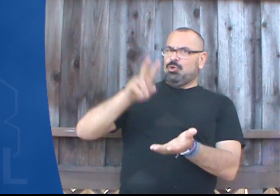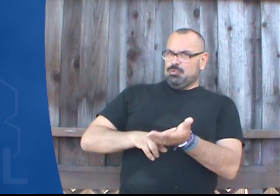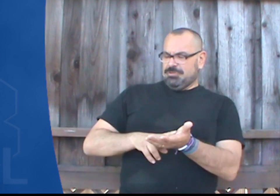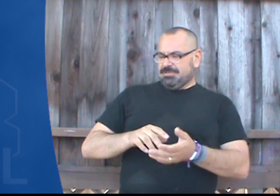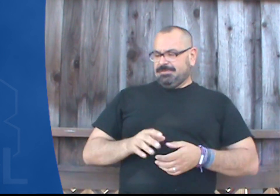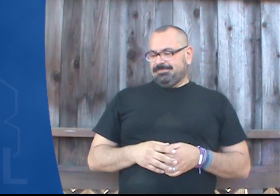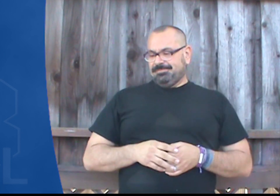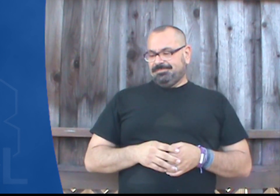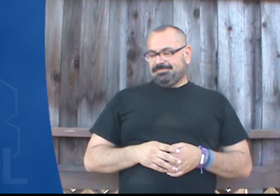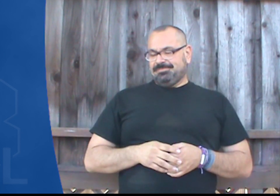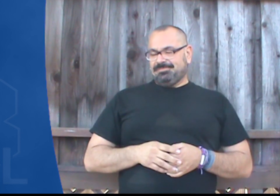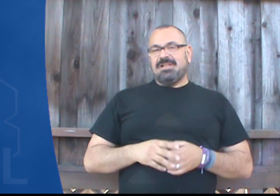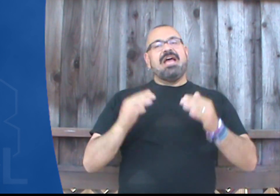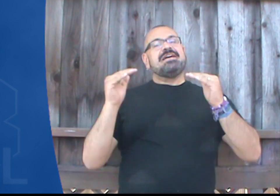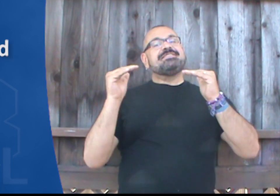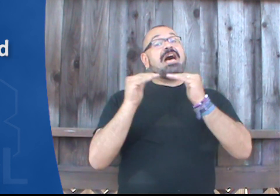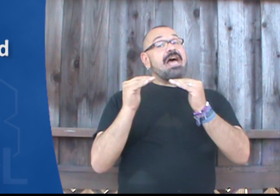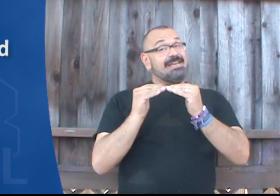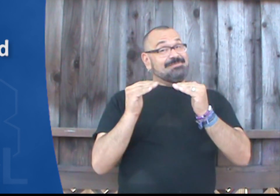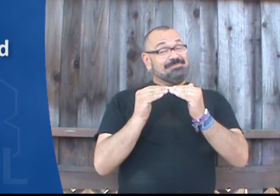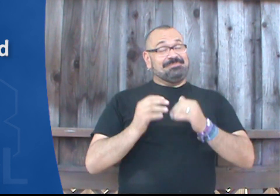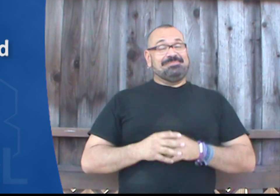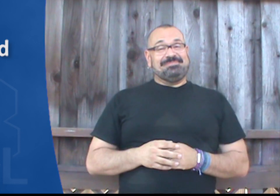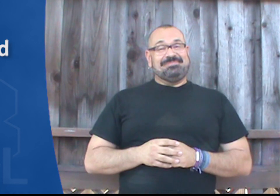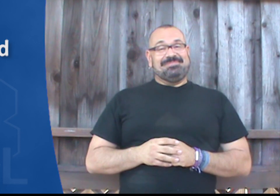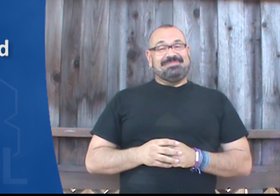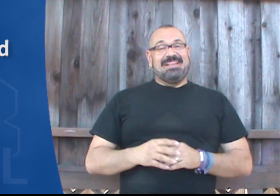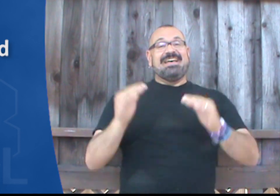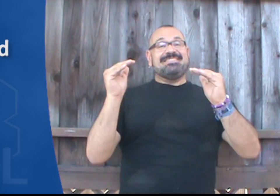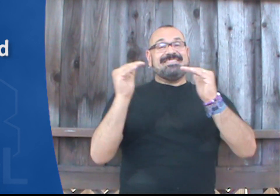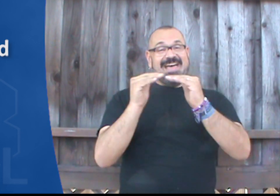lose. Tie, tie.